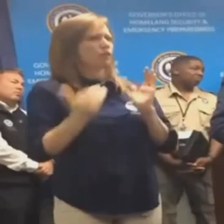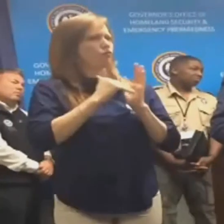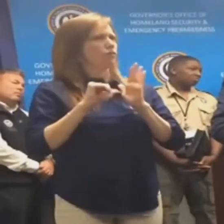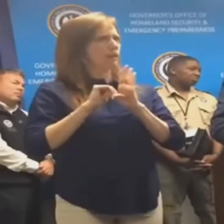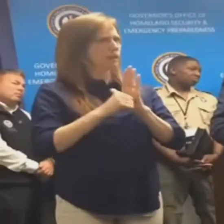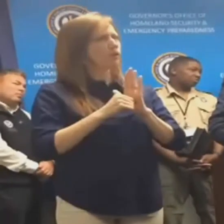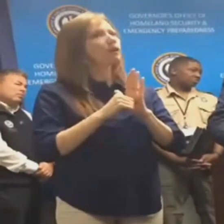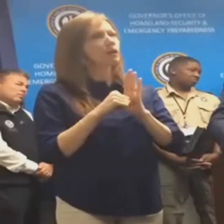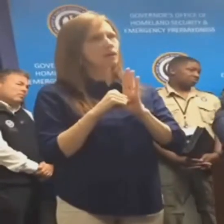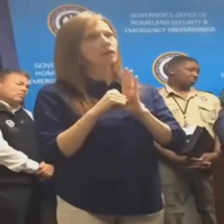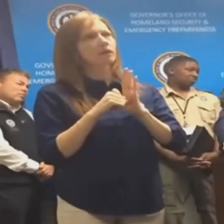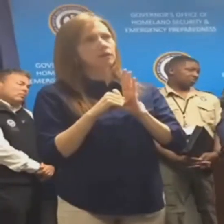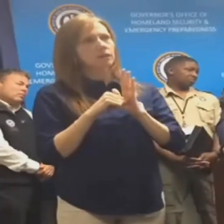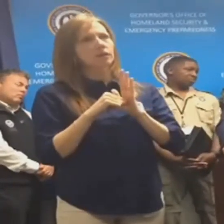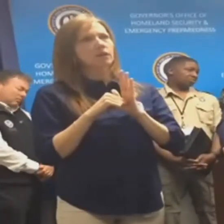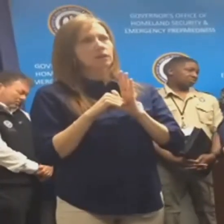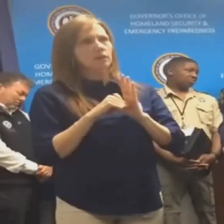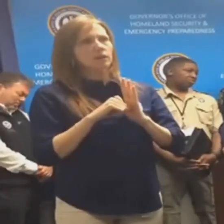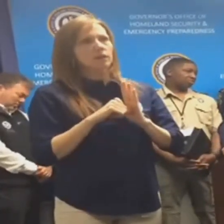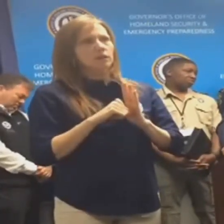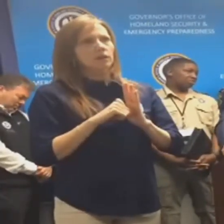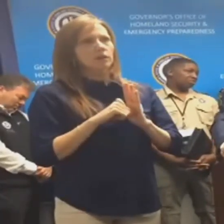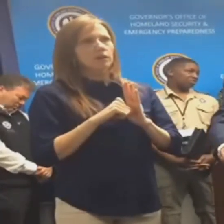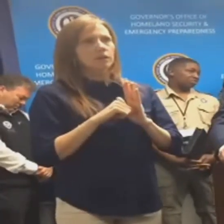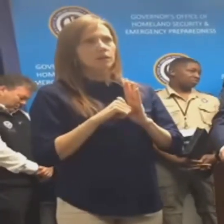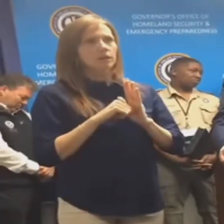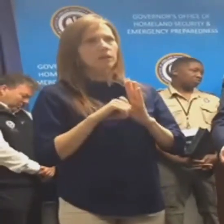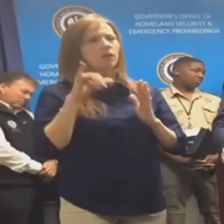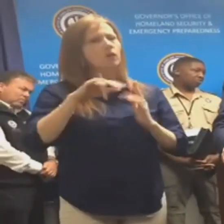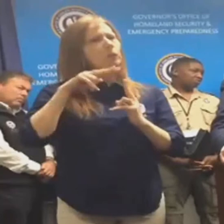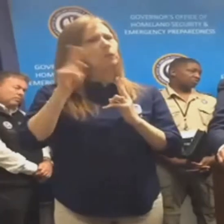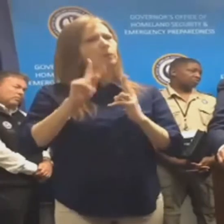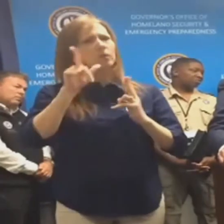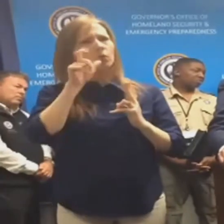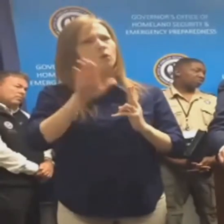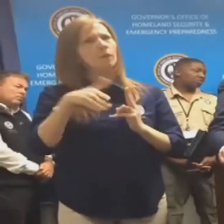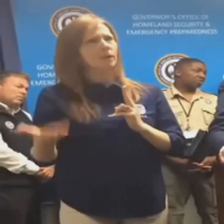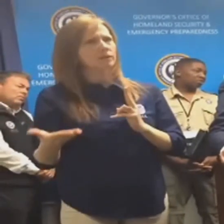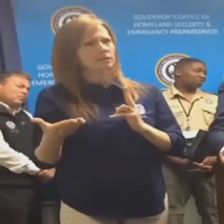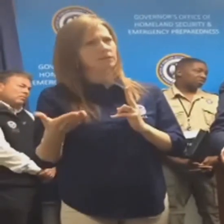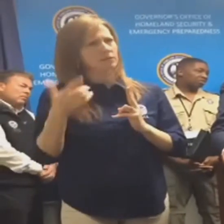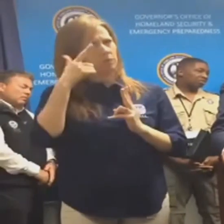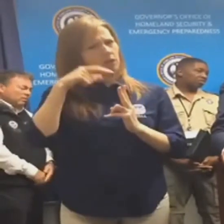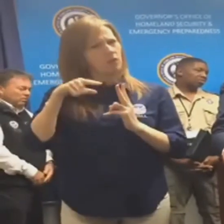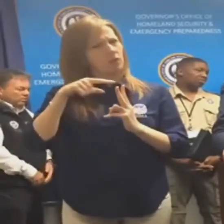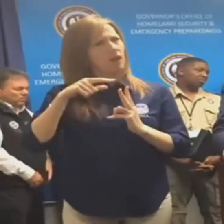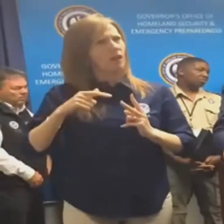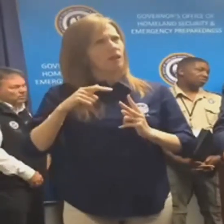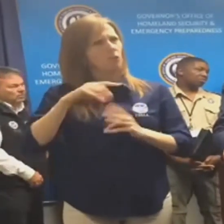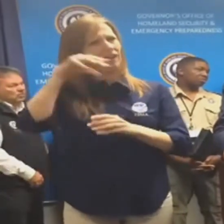She's not here. Okay. I guess one thing maybe if you just kind of want to reiterate, you know, especially if you mentioned the